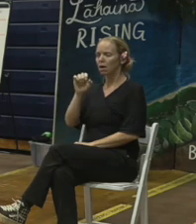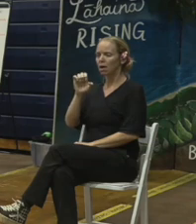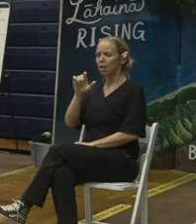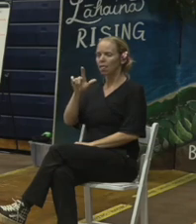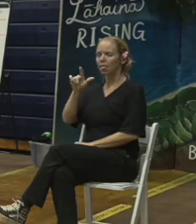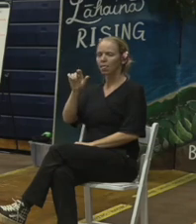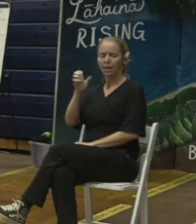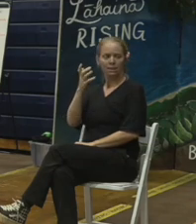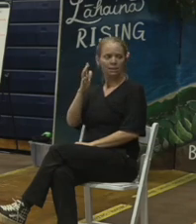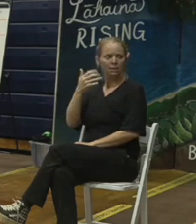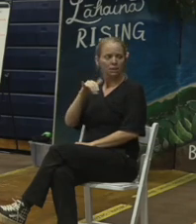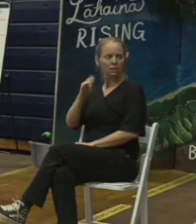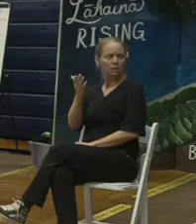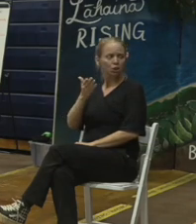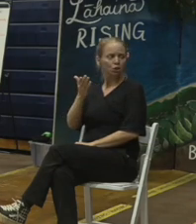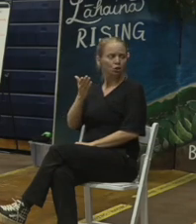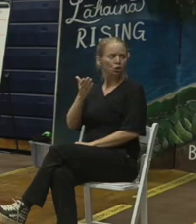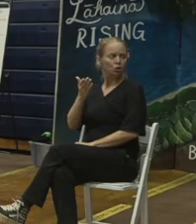him earlier